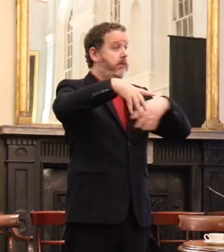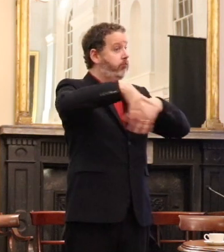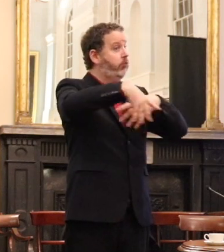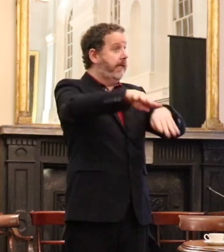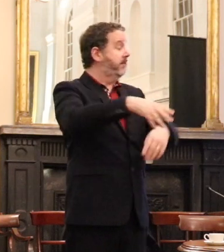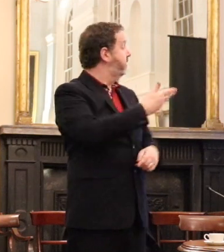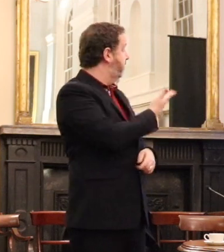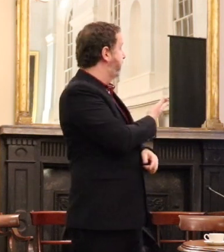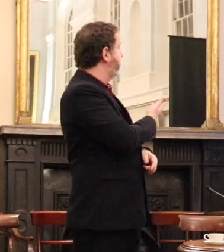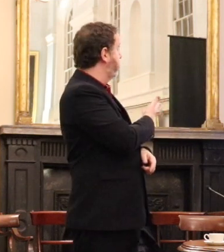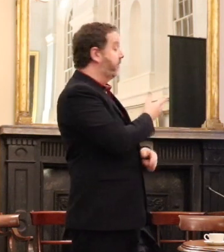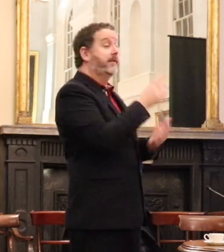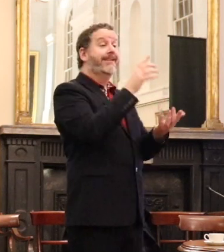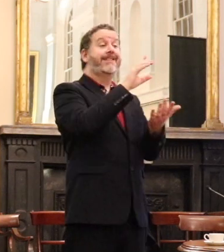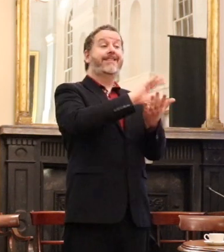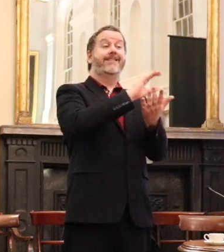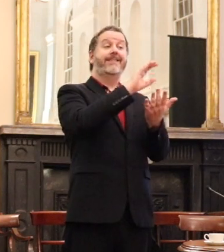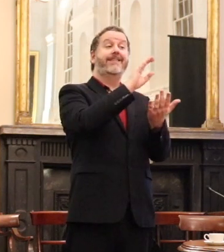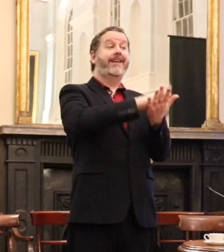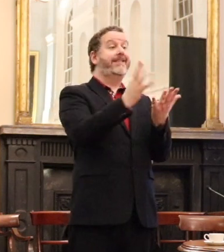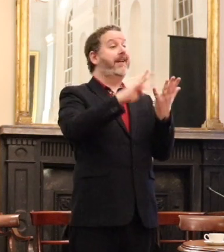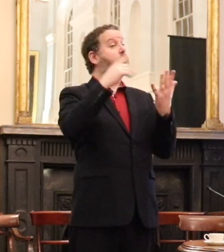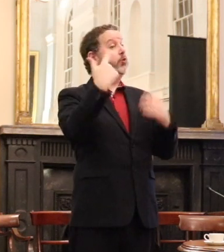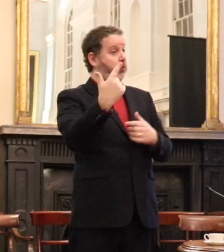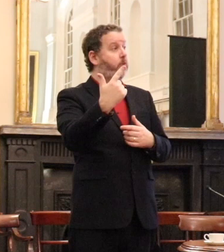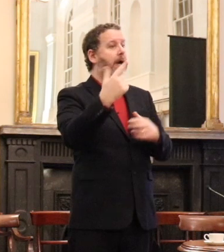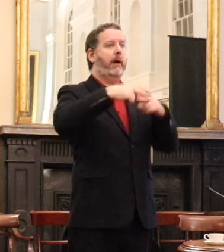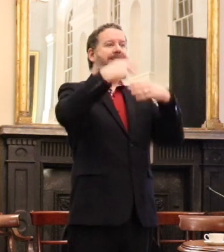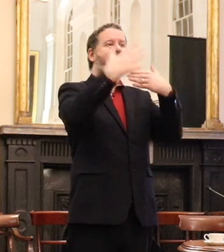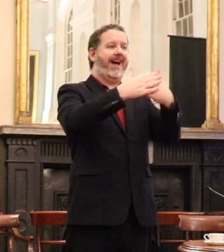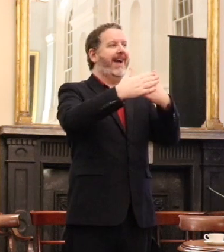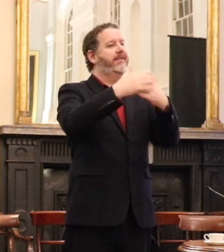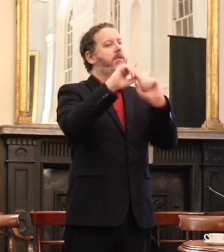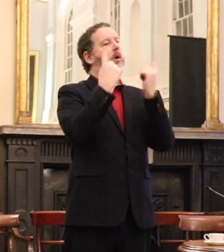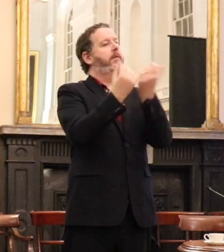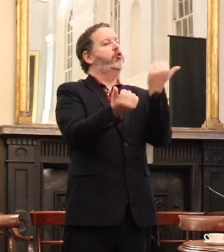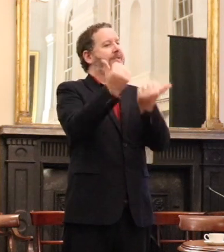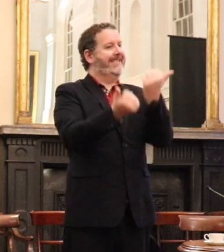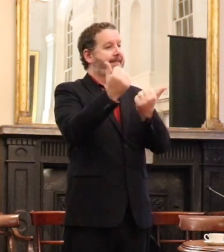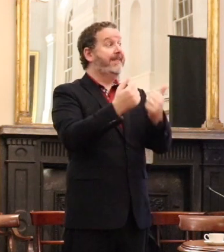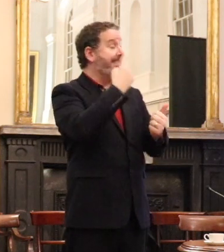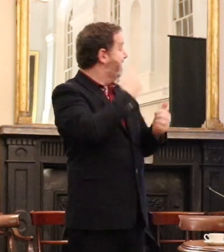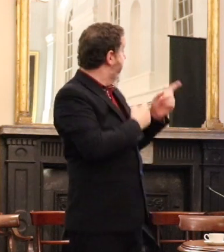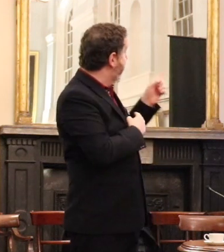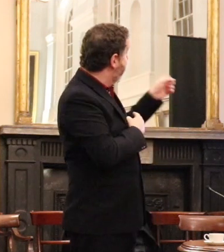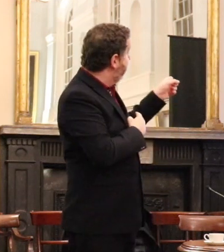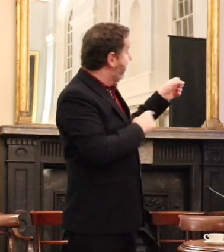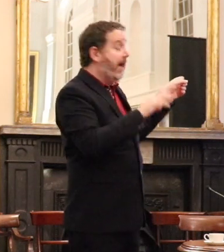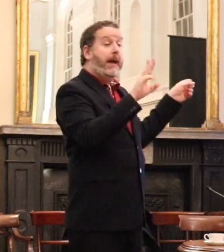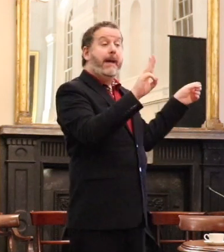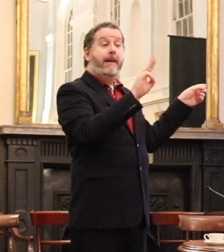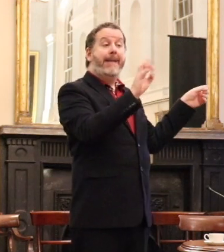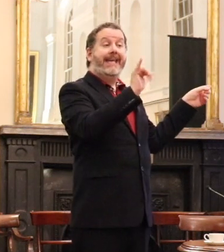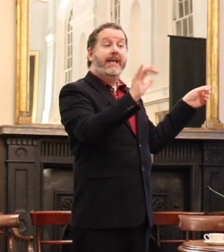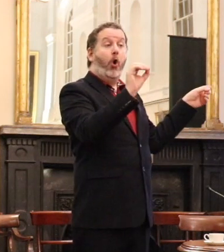students in 1992 protesting outside the Department of Justice. On the left you will see Peggy O'Rourke, who now